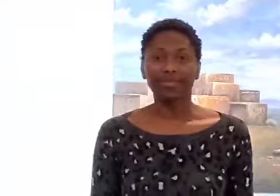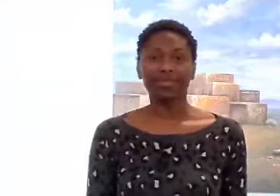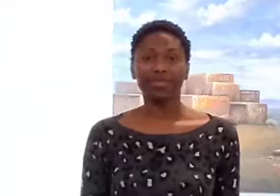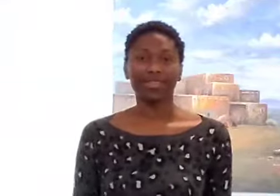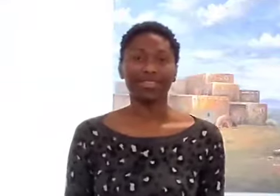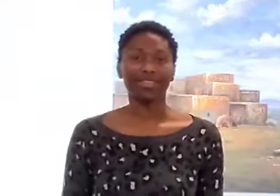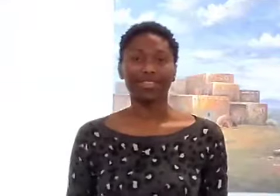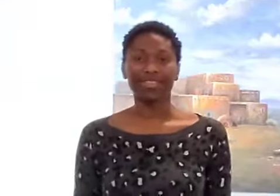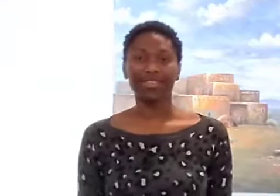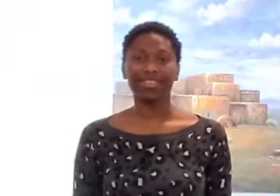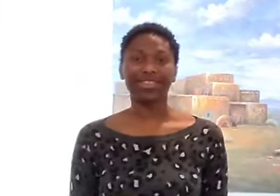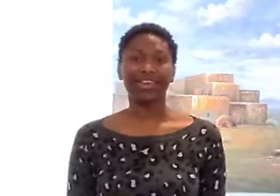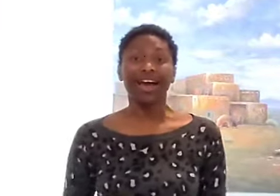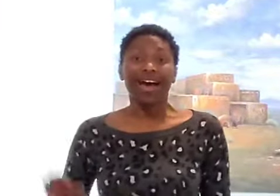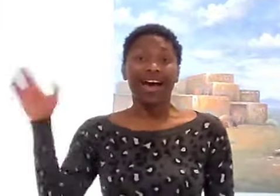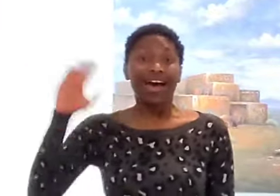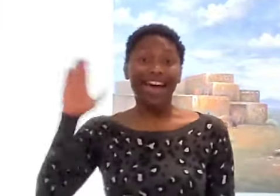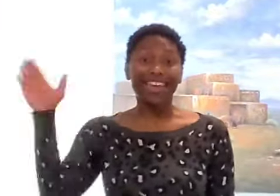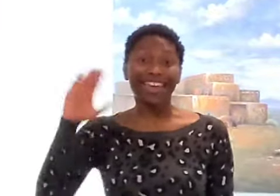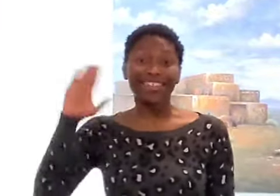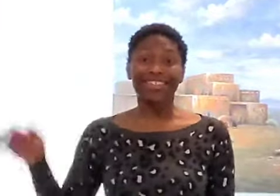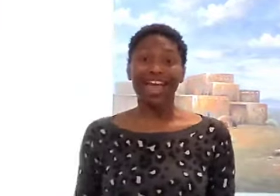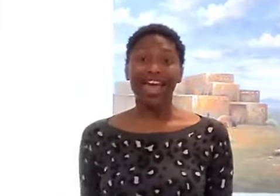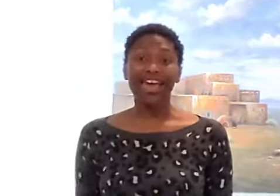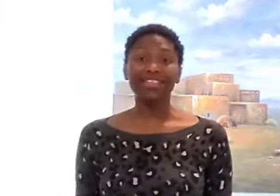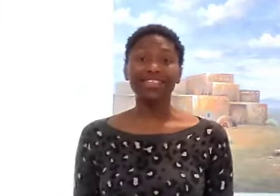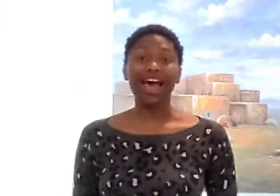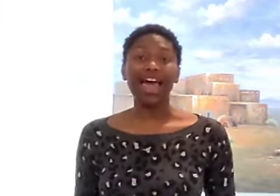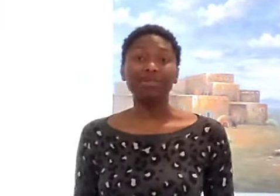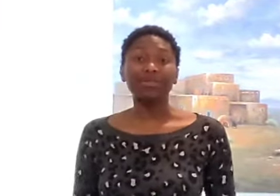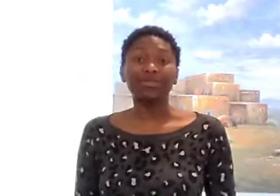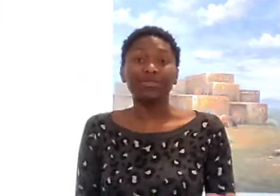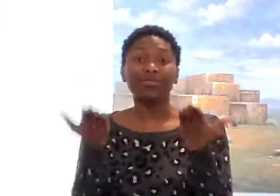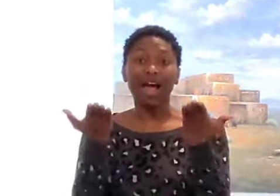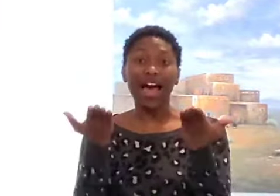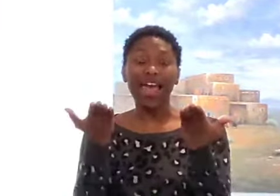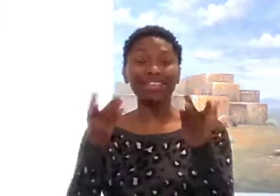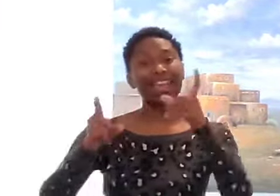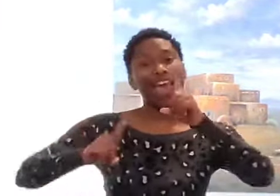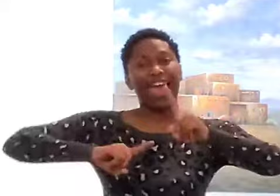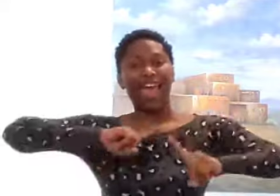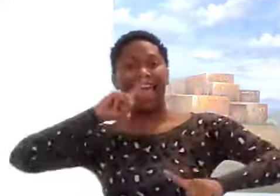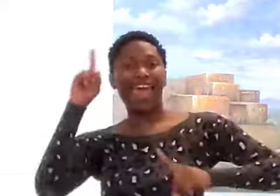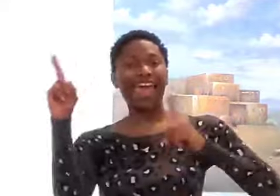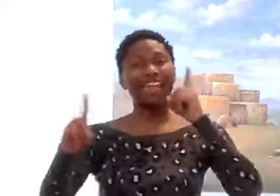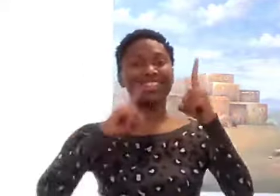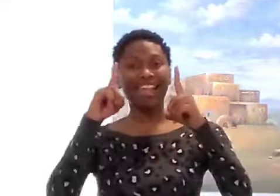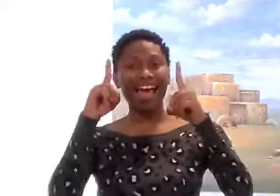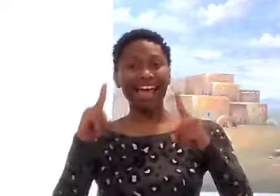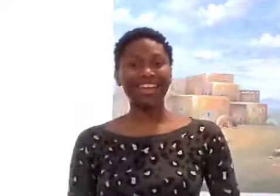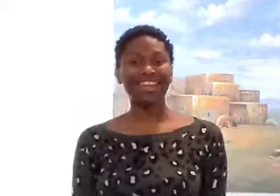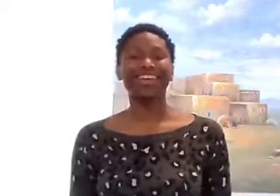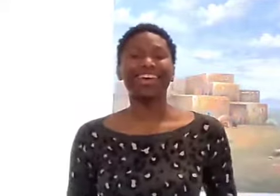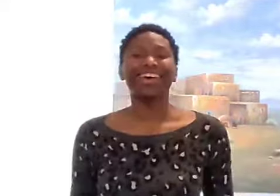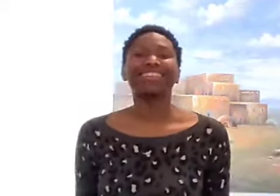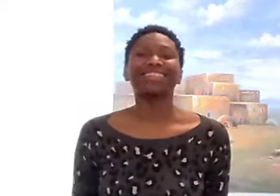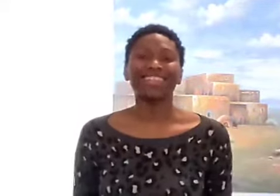hi kids it's time to rise and sign today